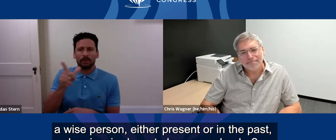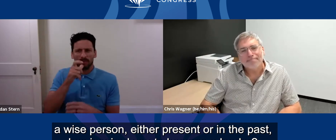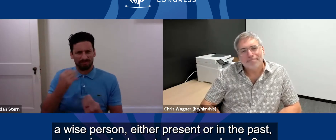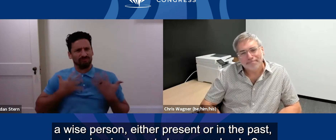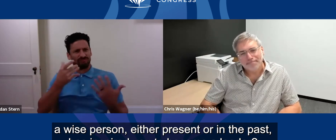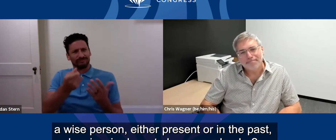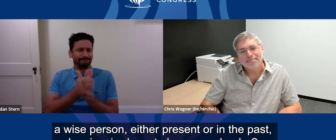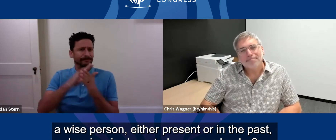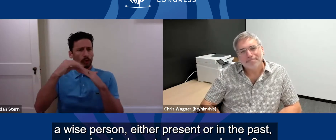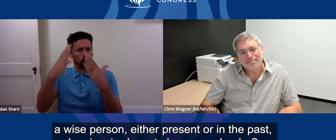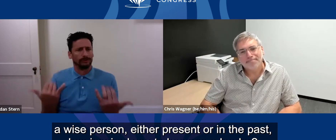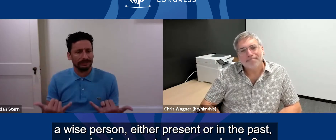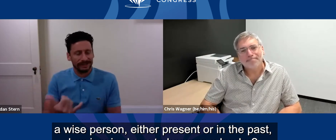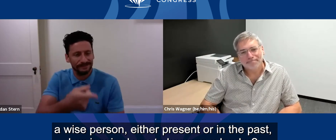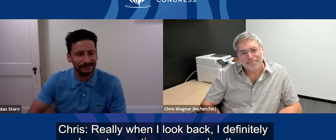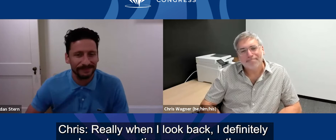to become a leader?